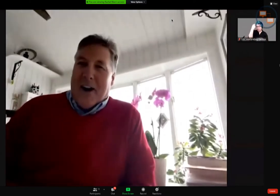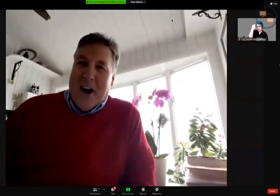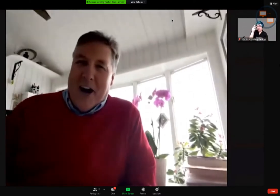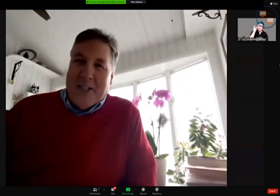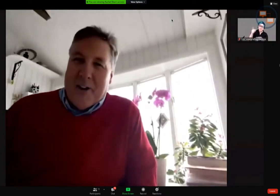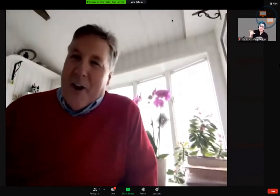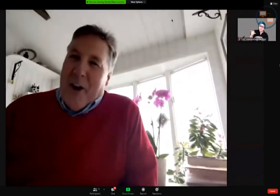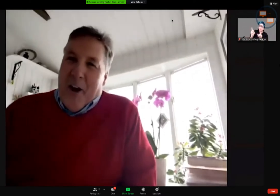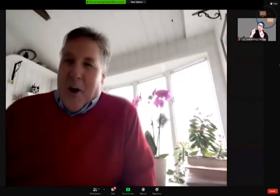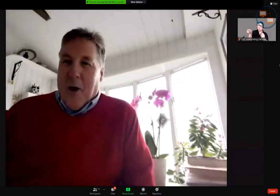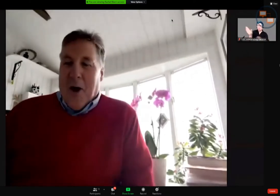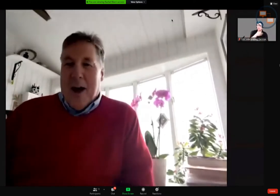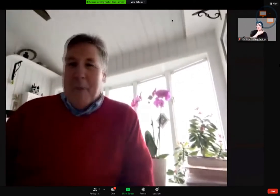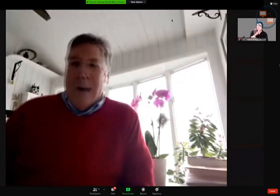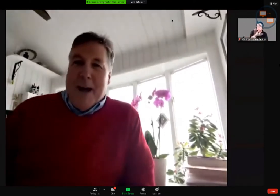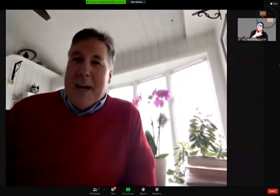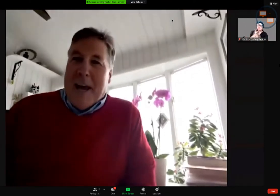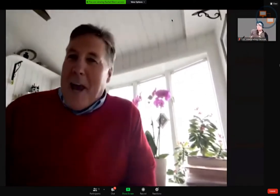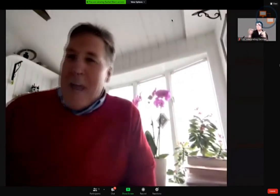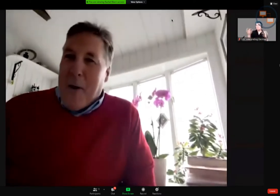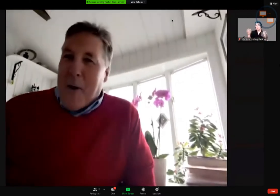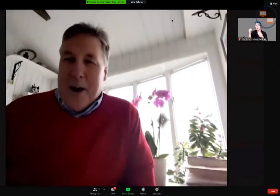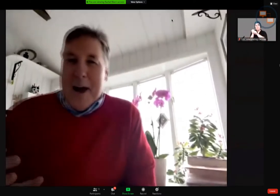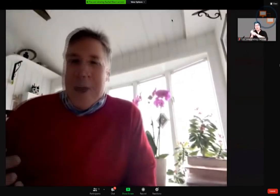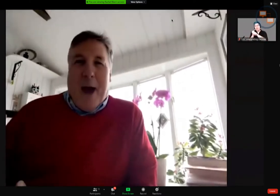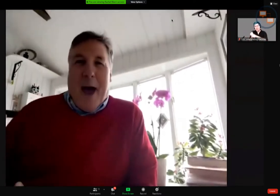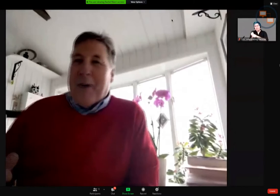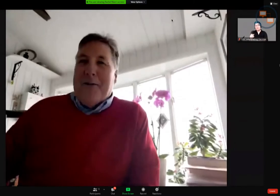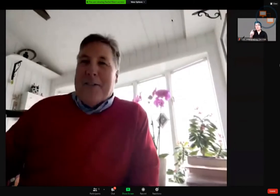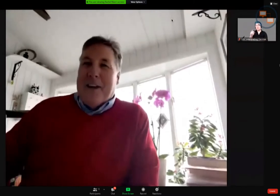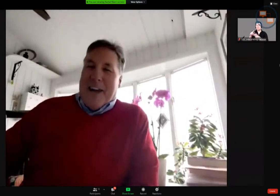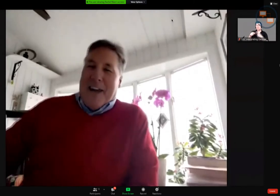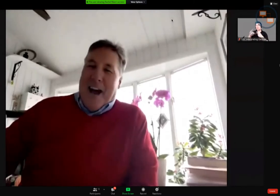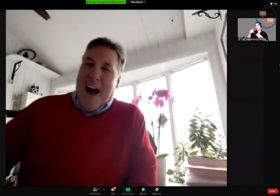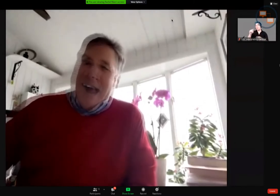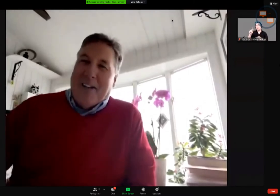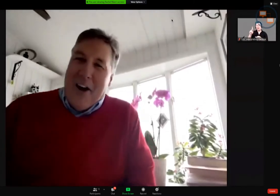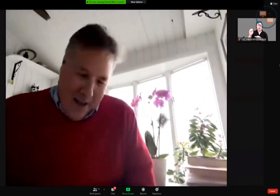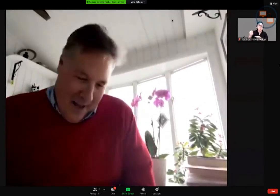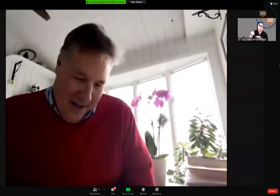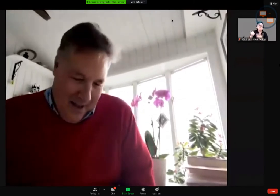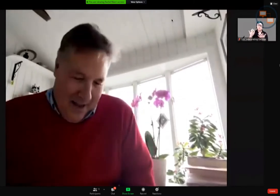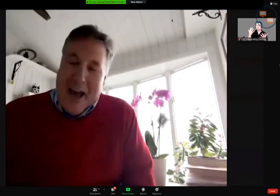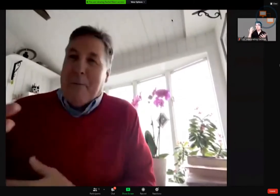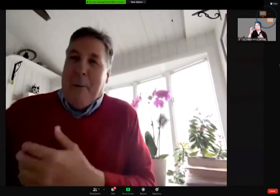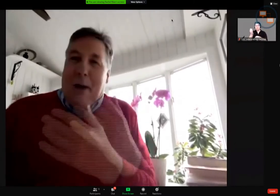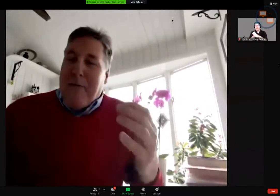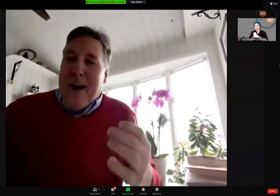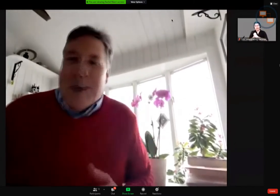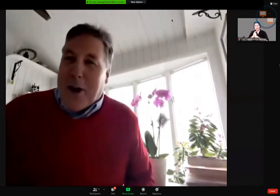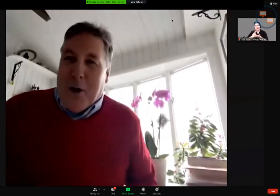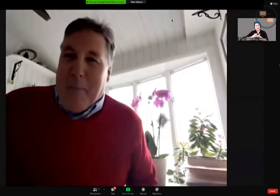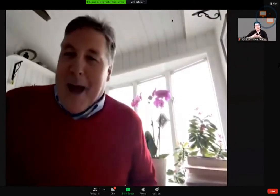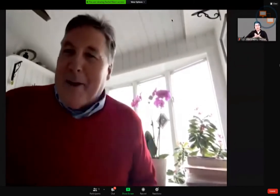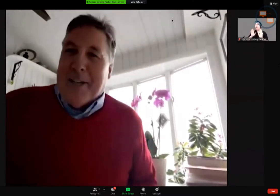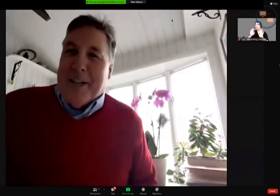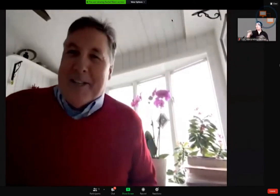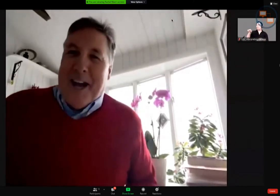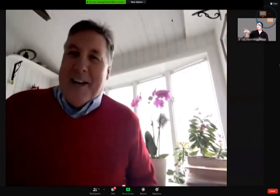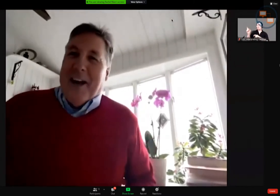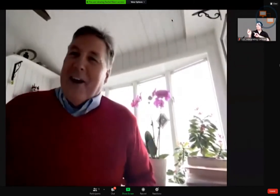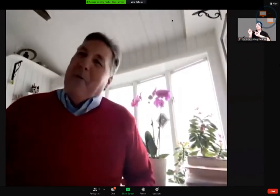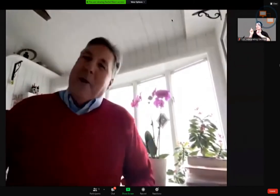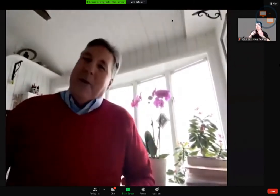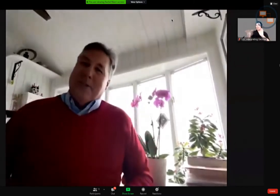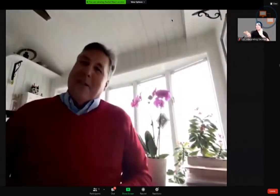you out at a concert or at a mud end game or Paco's getting a hot dog. Heck, as a matter of fact, you had to go into Paco's and